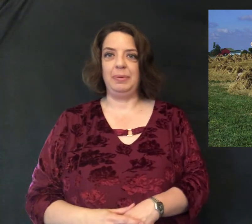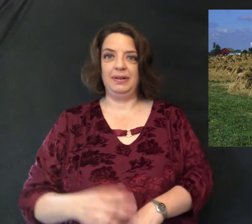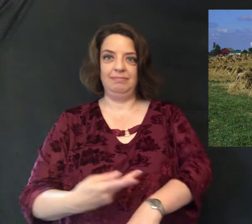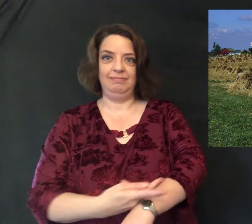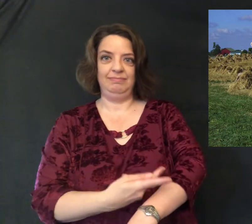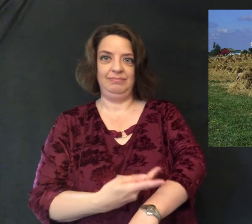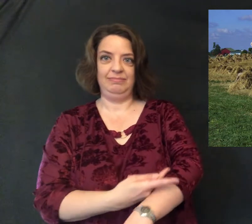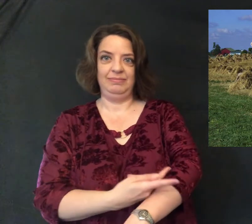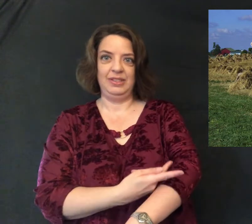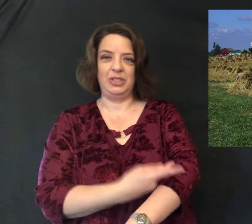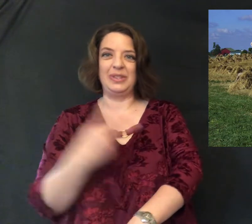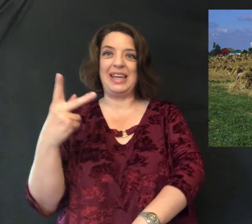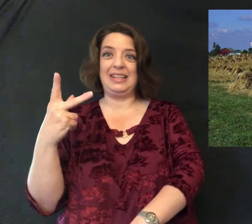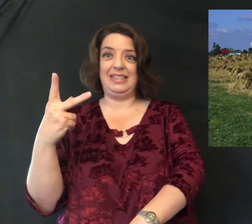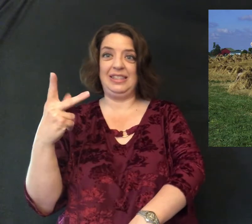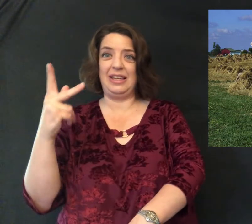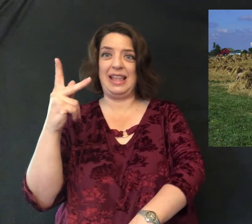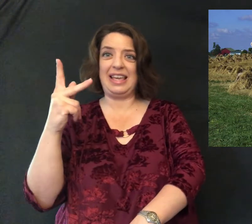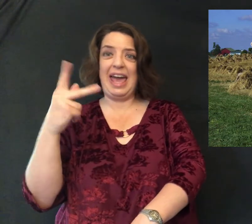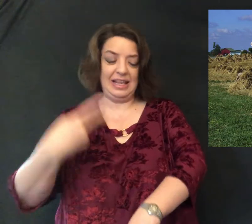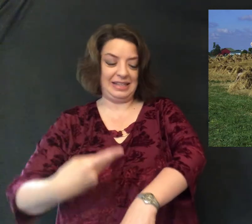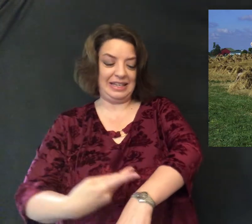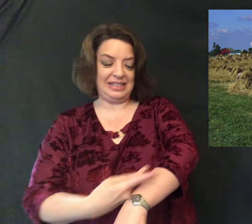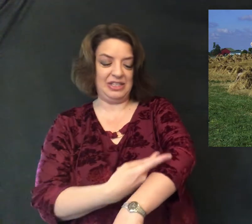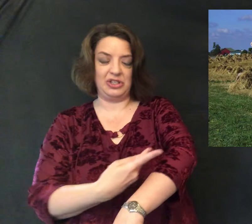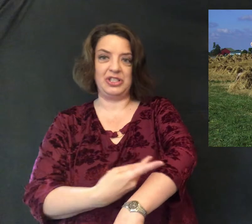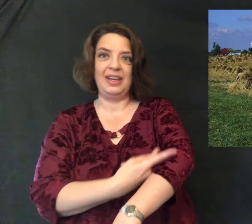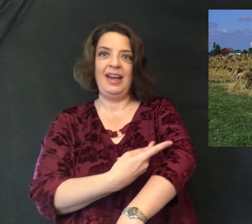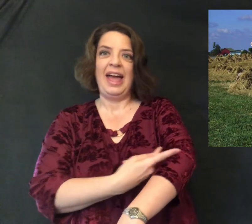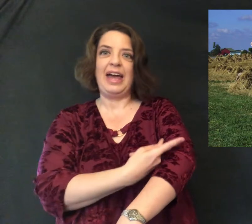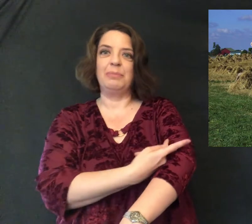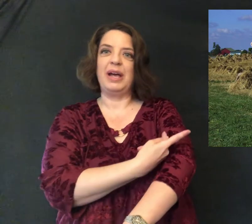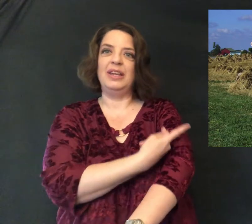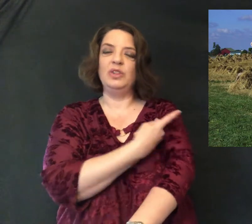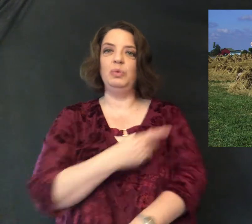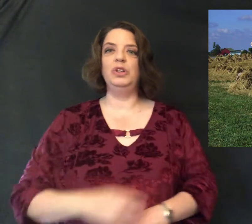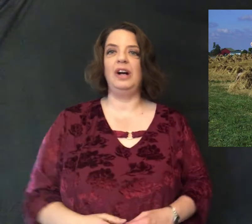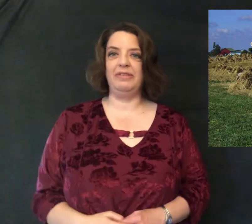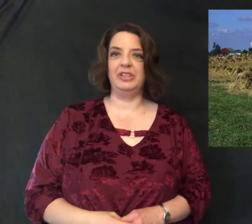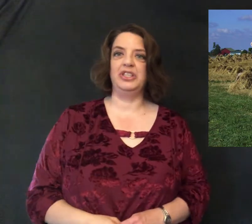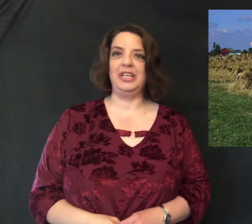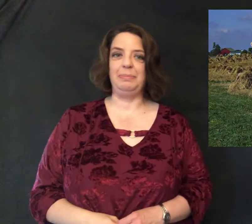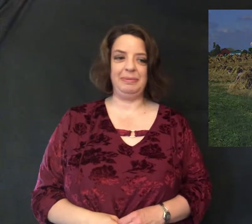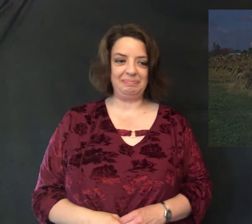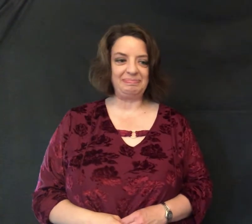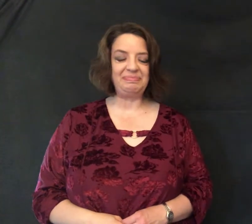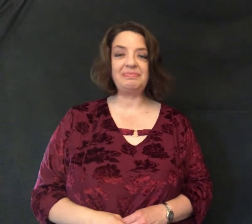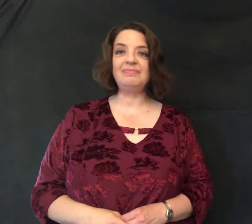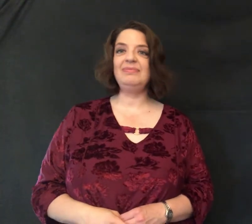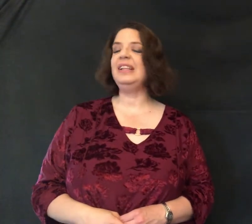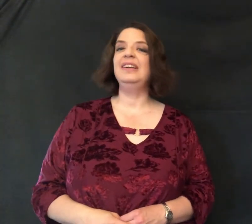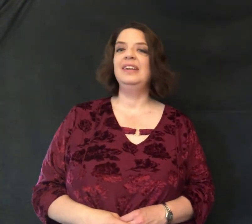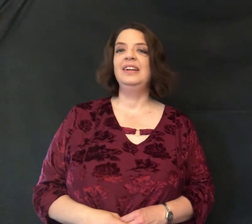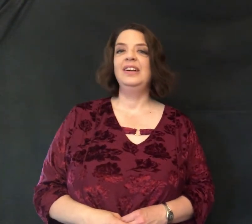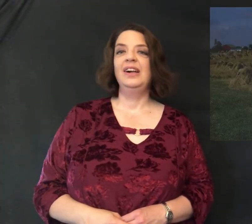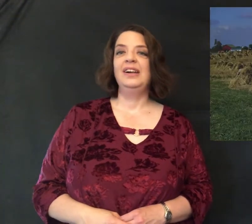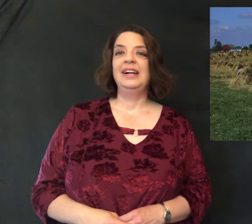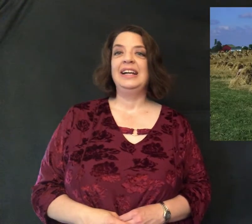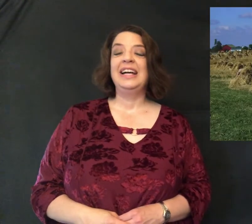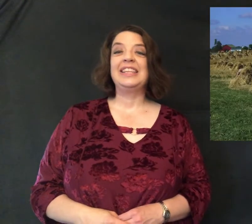so it's like that k is like scissors and I'm cutting the wool off the sheep the